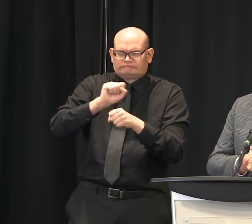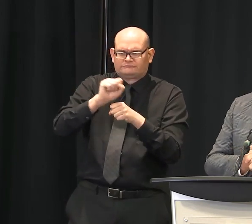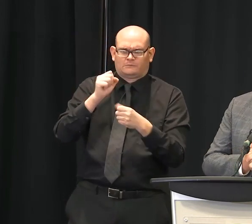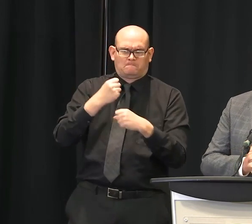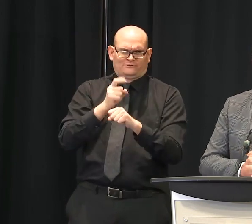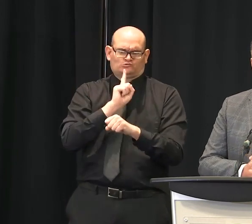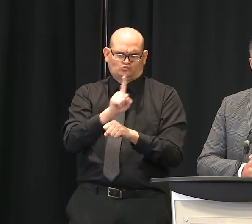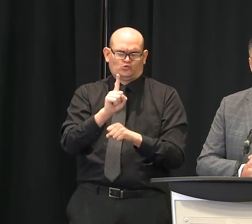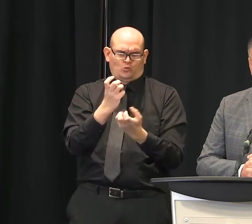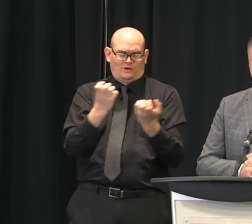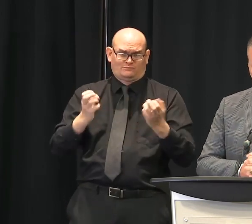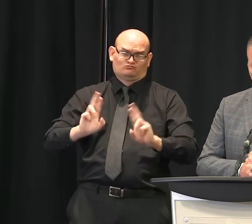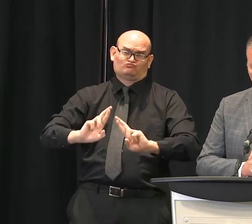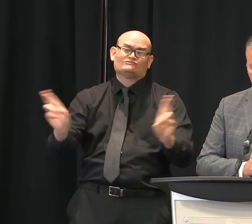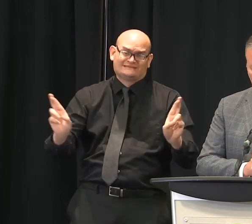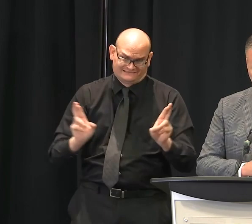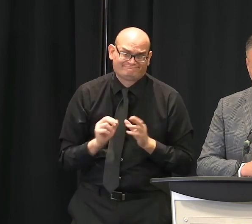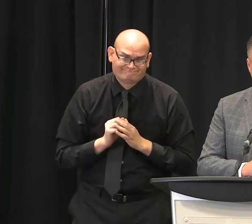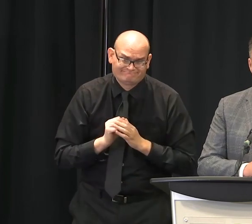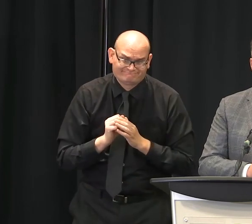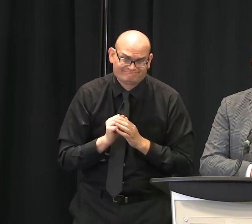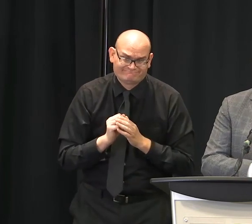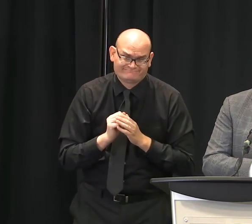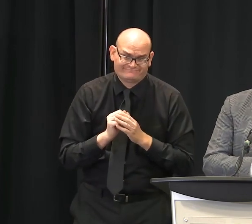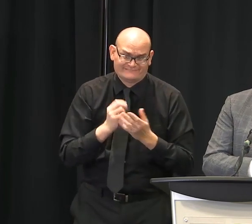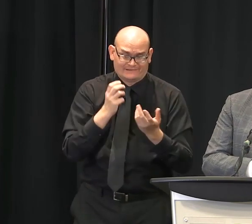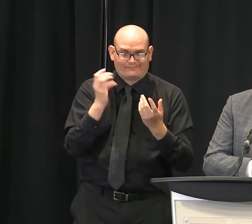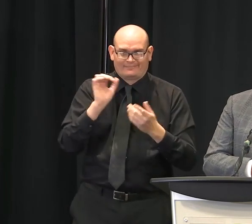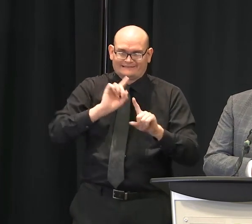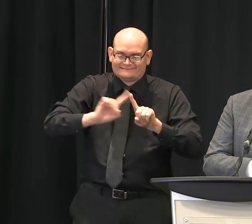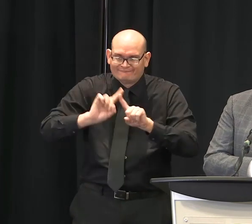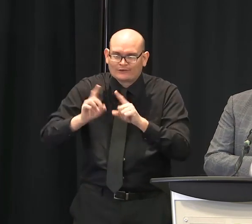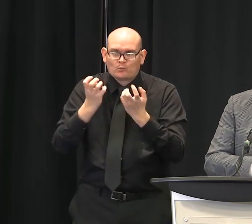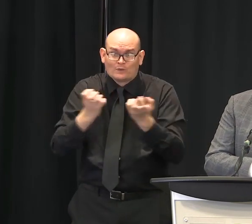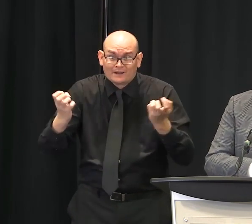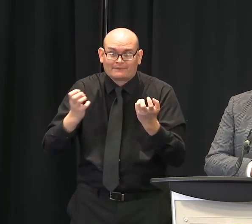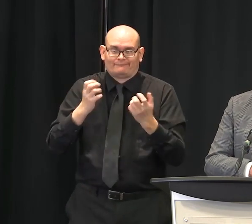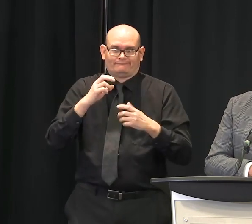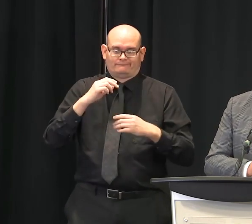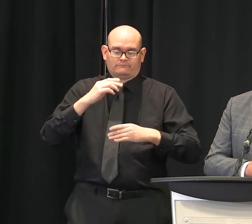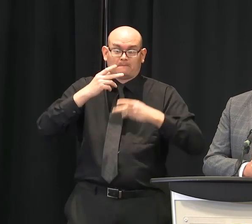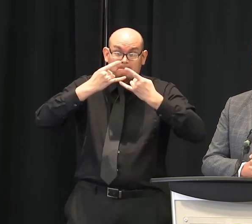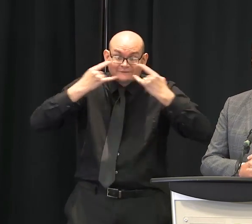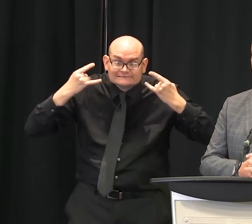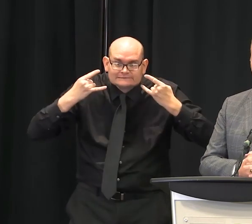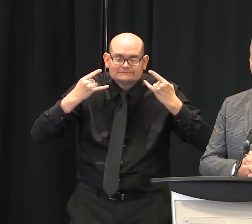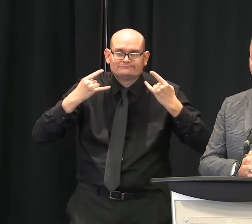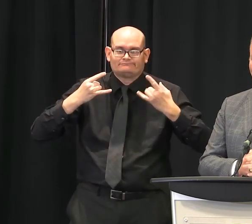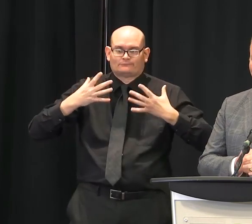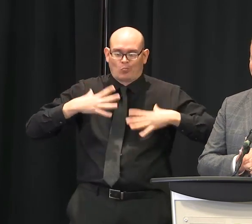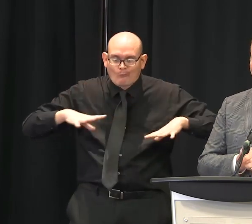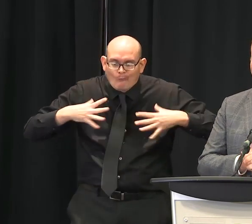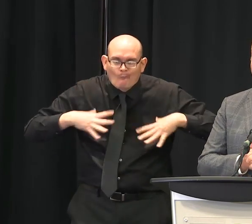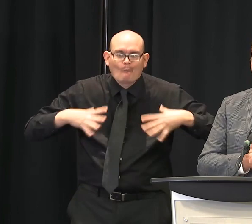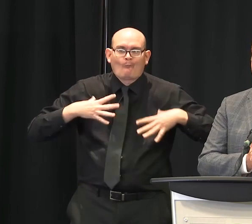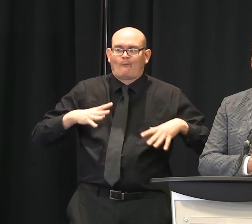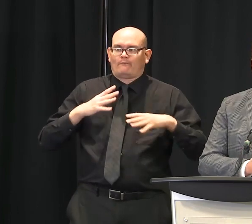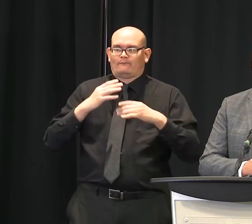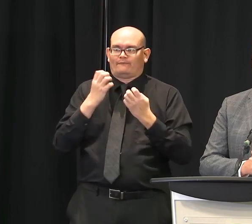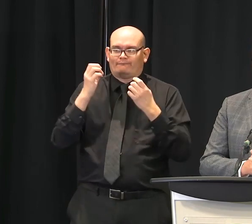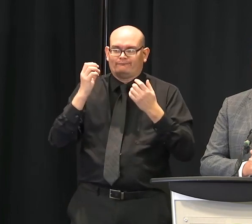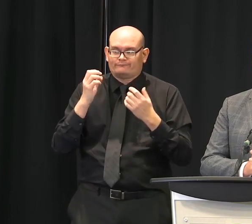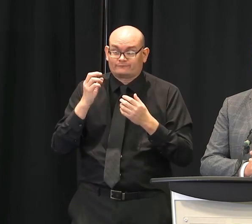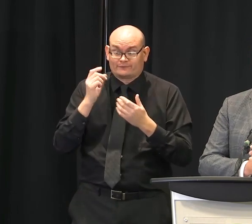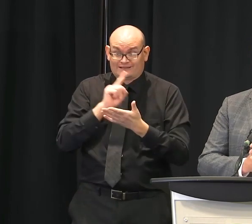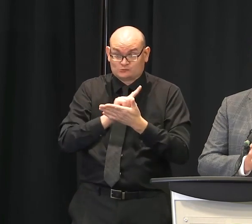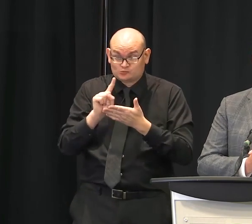sector individuals. This week, we're still helping our citizens with some of the recovery from the tornadoes that we've experienced over